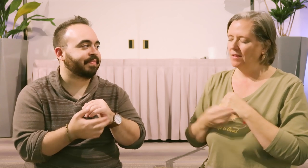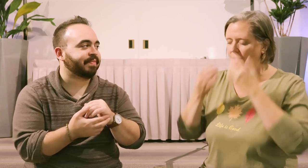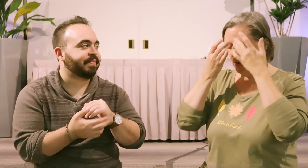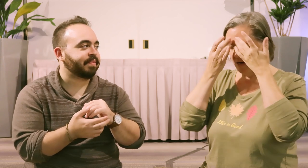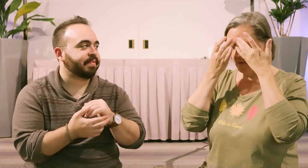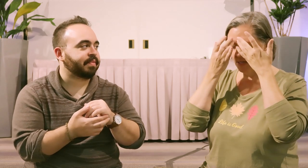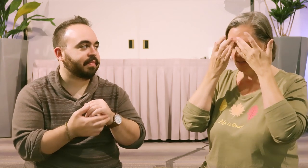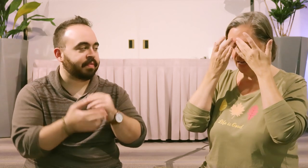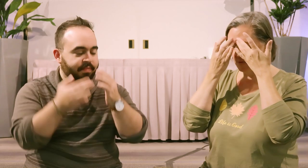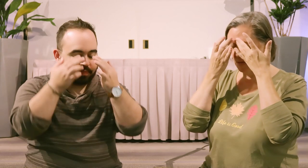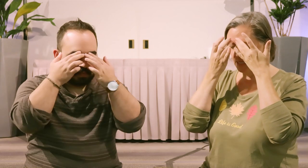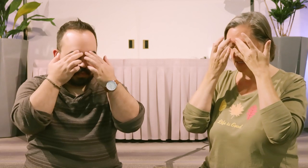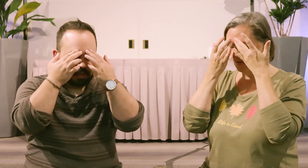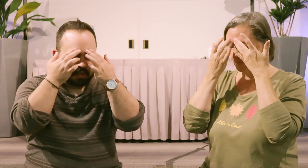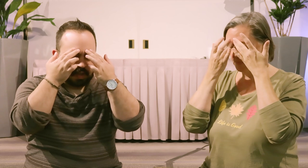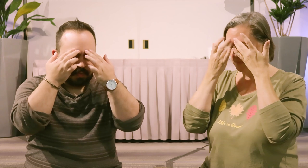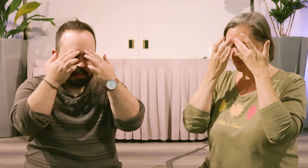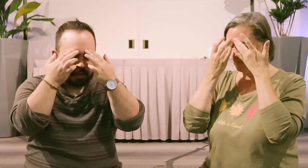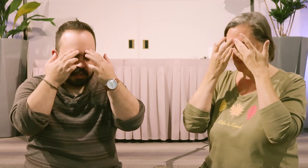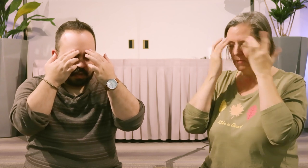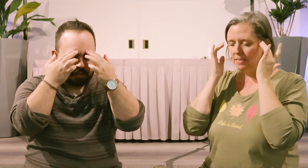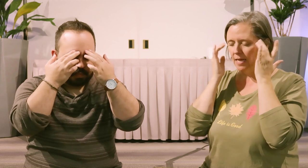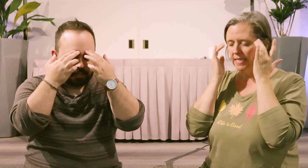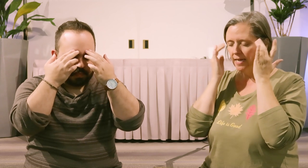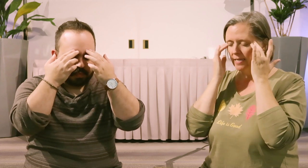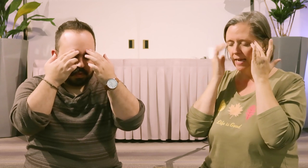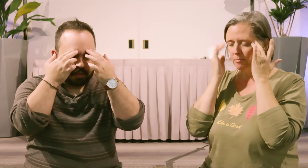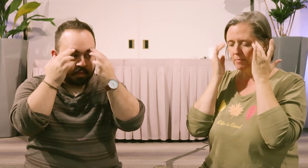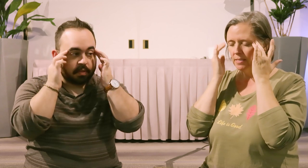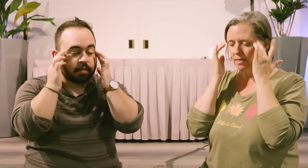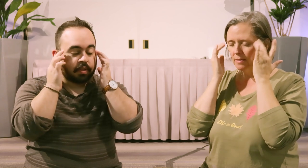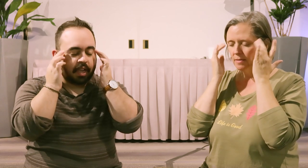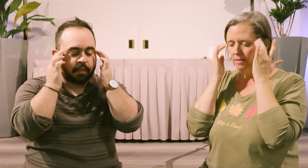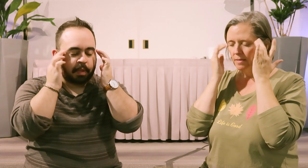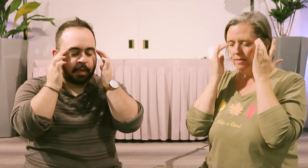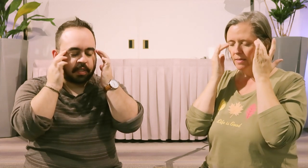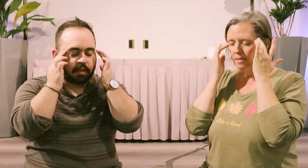On the eyebrow points, I haven't met my son. I haven't met my son. Son of the eye. I haven't met my son. I haven't met my son.